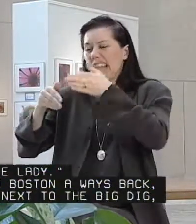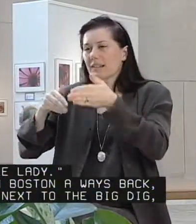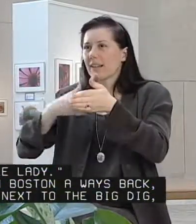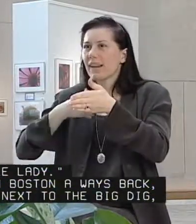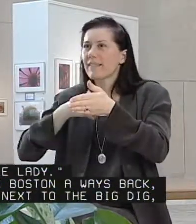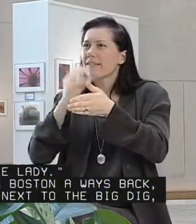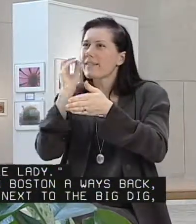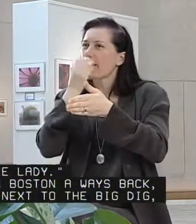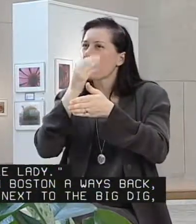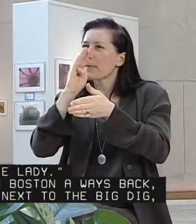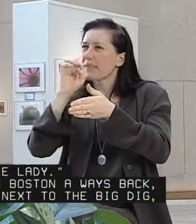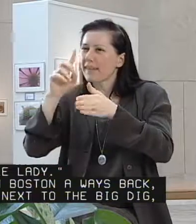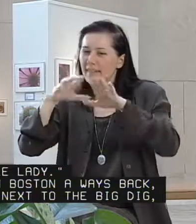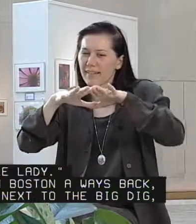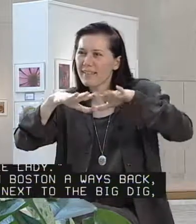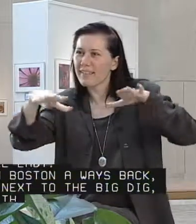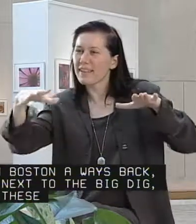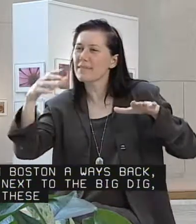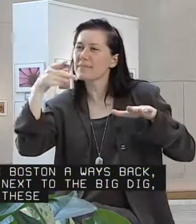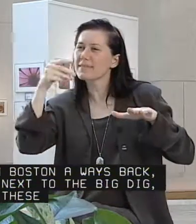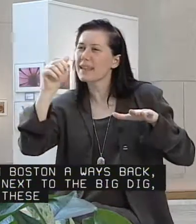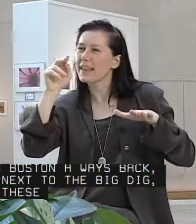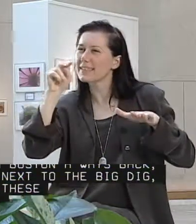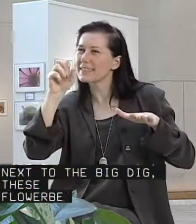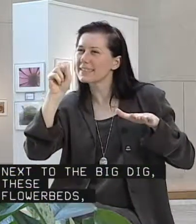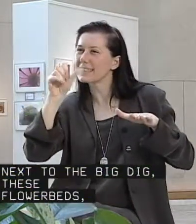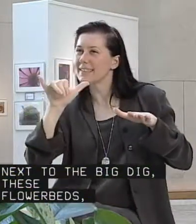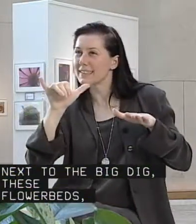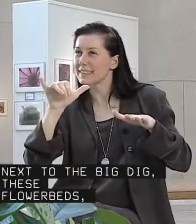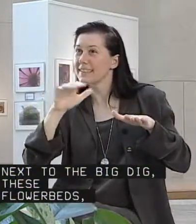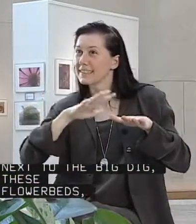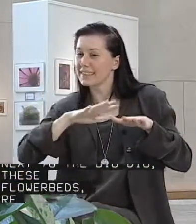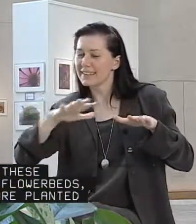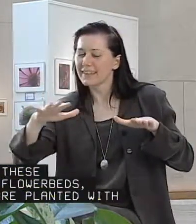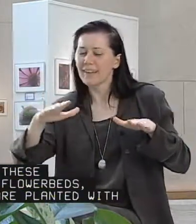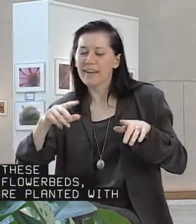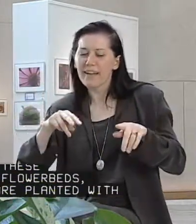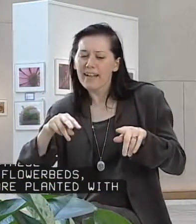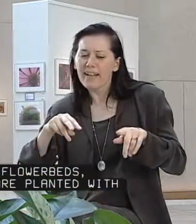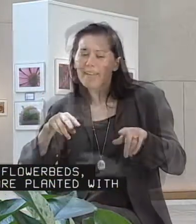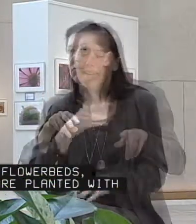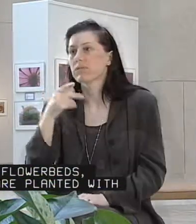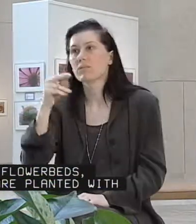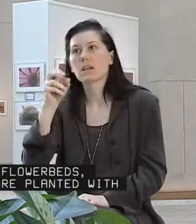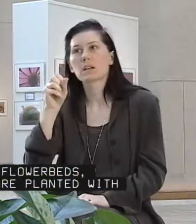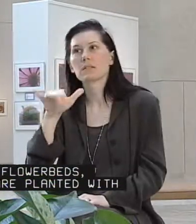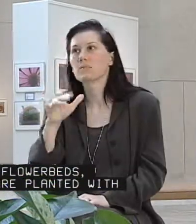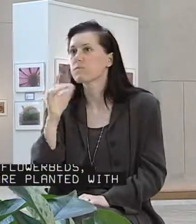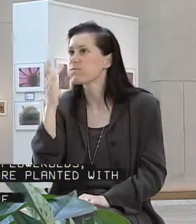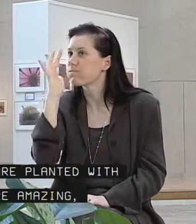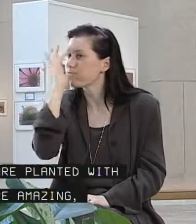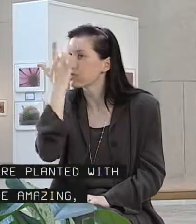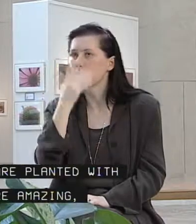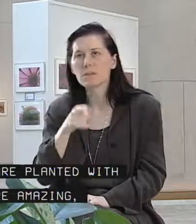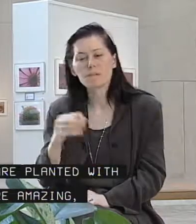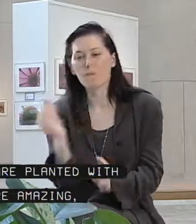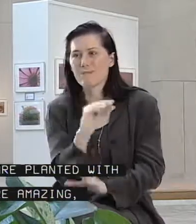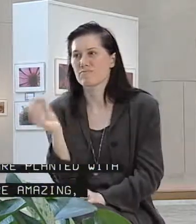dig, there are these beautiful flower beds and they're planted with pansies. Pansies are amazing and they're very